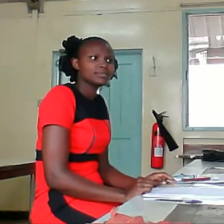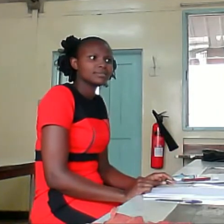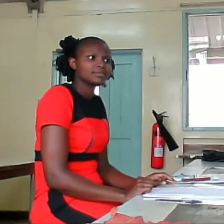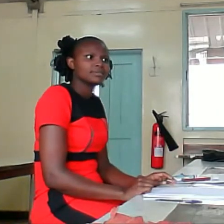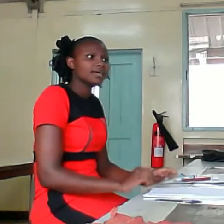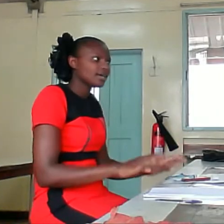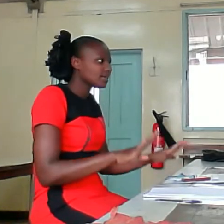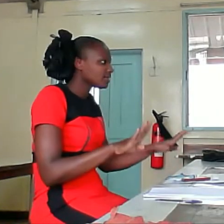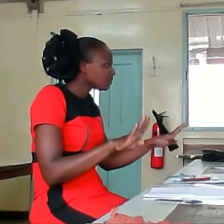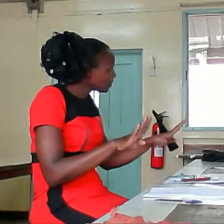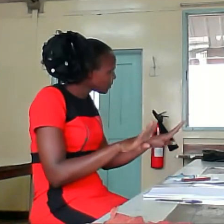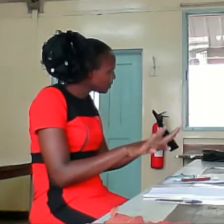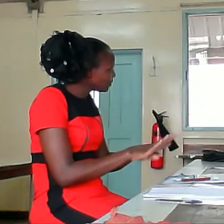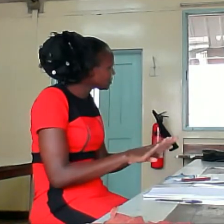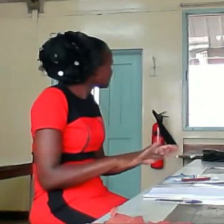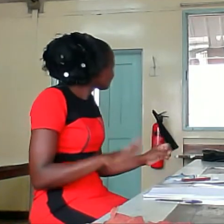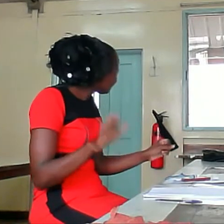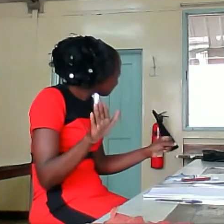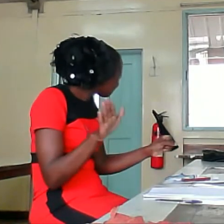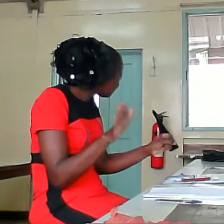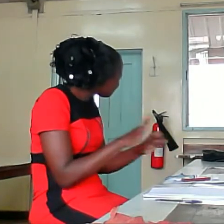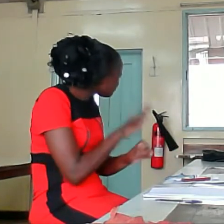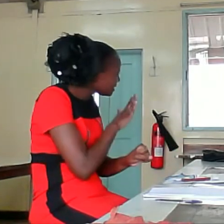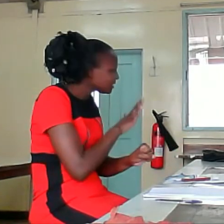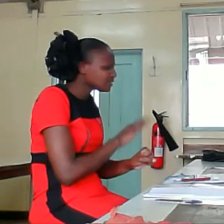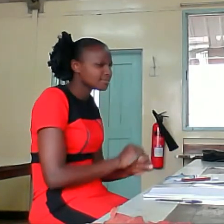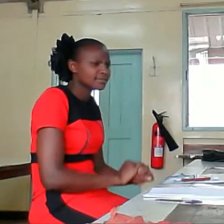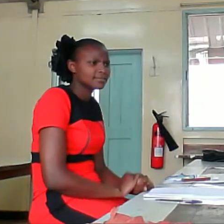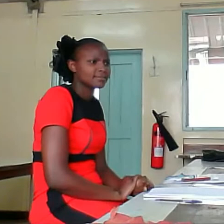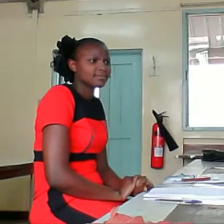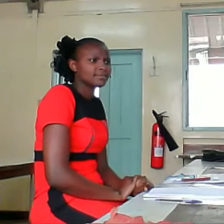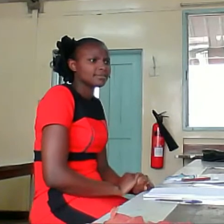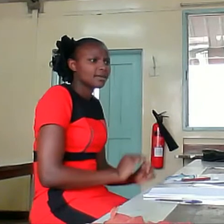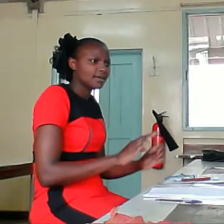Yes. Close. Fully. Yes.